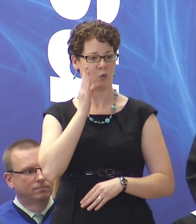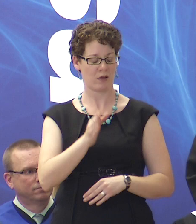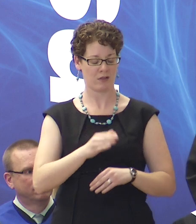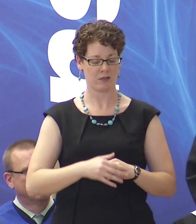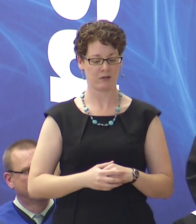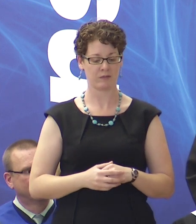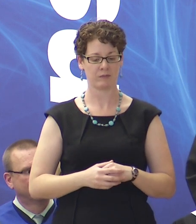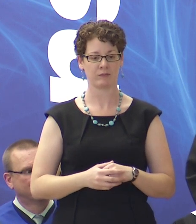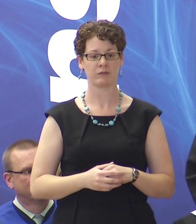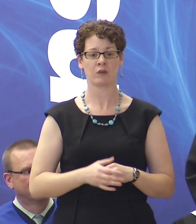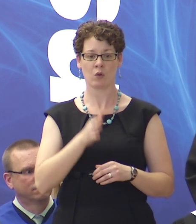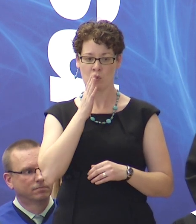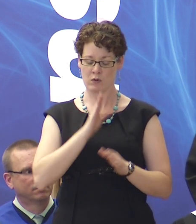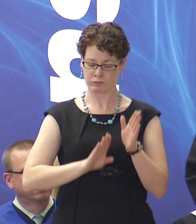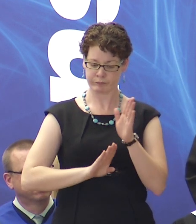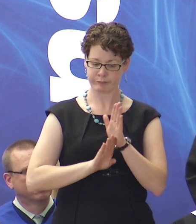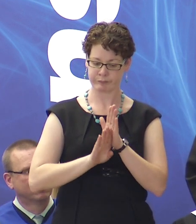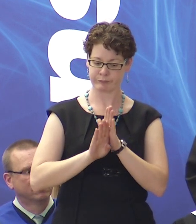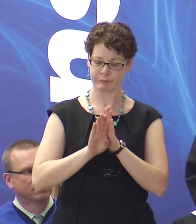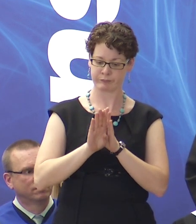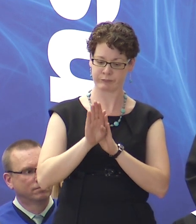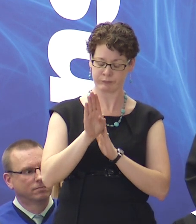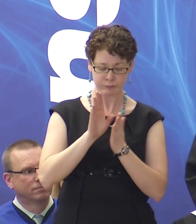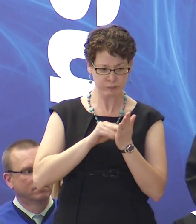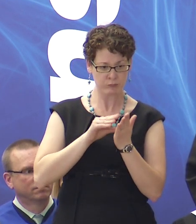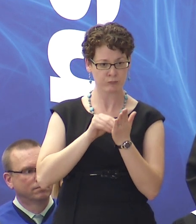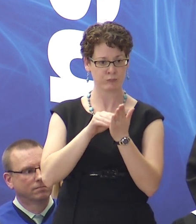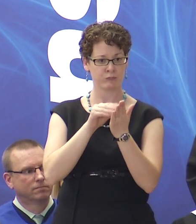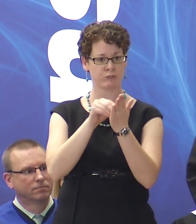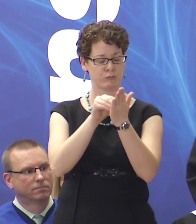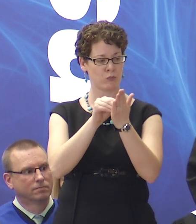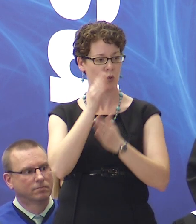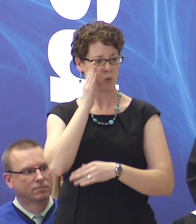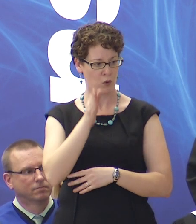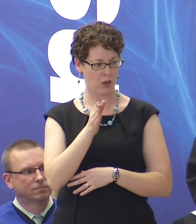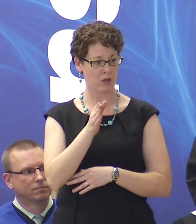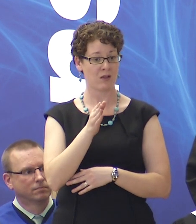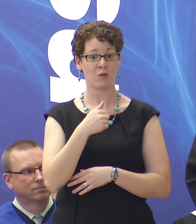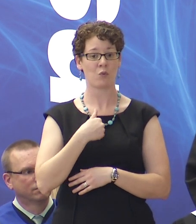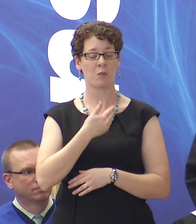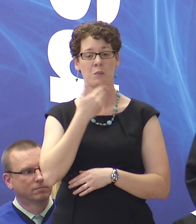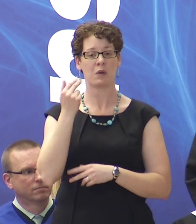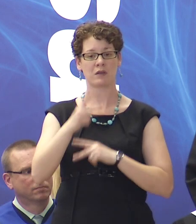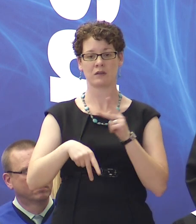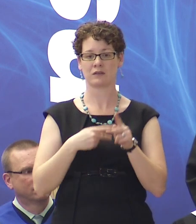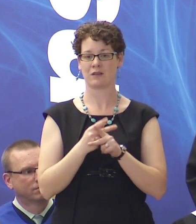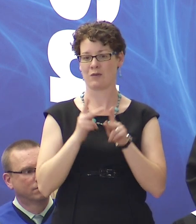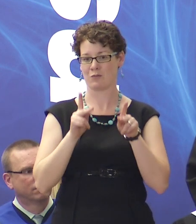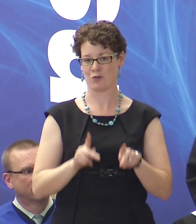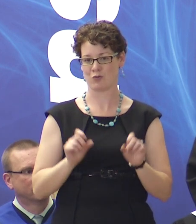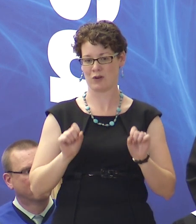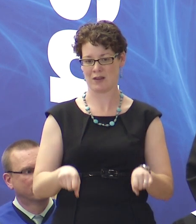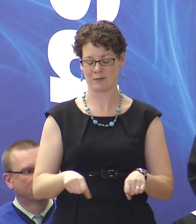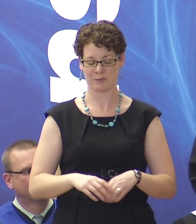We will continue to grow, we will continue to learn, and we'll continue to be the best version of ourselves that we can be.